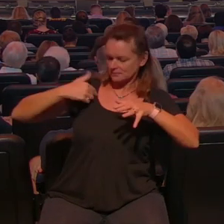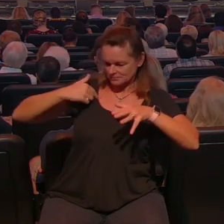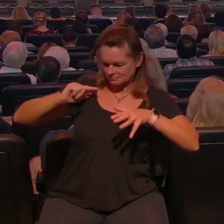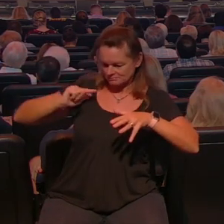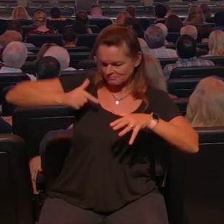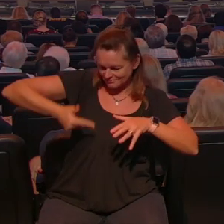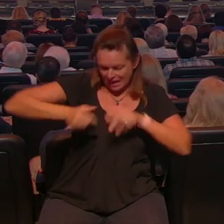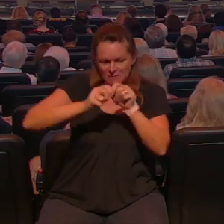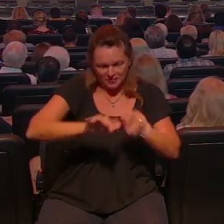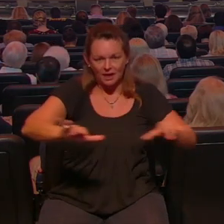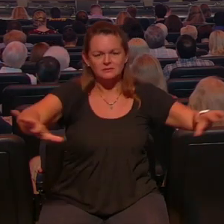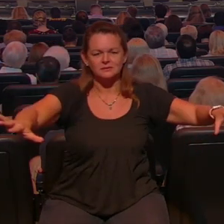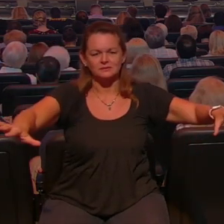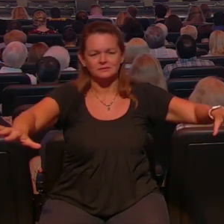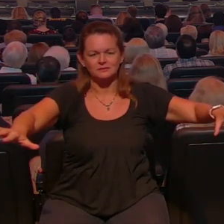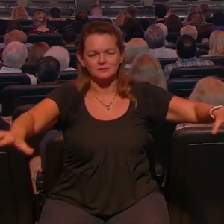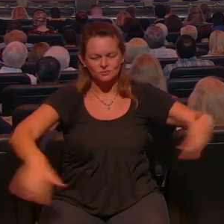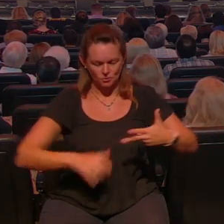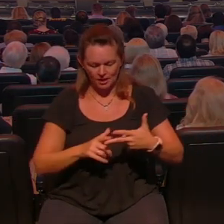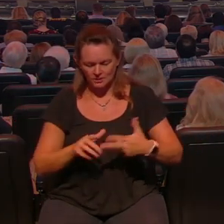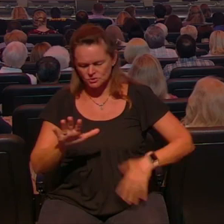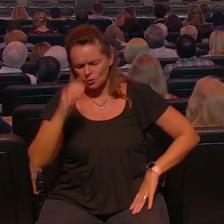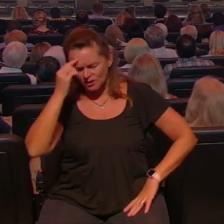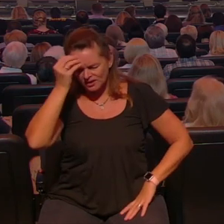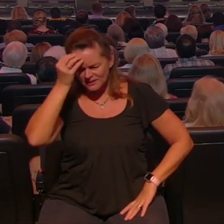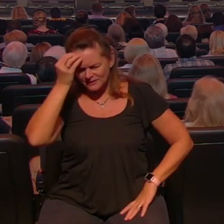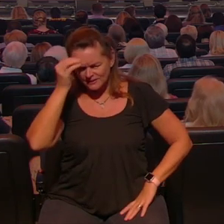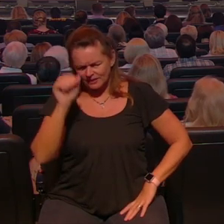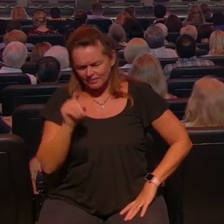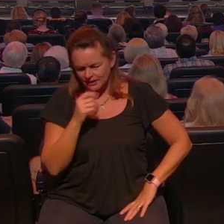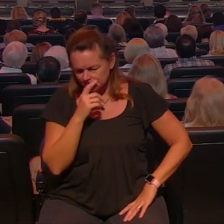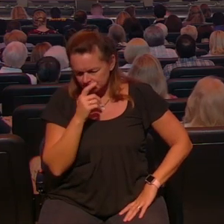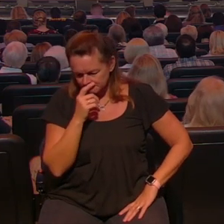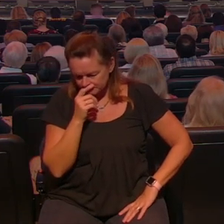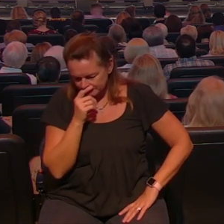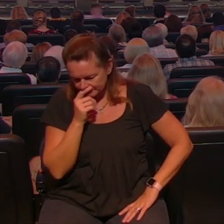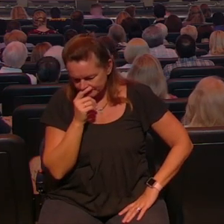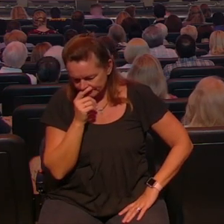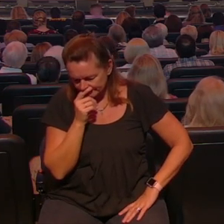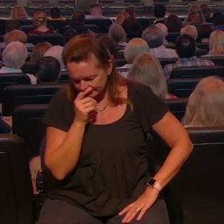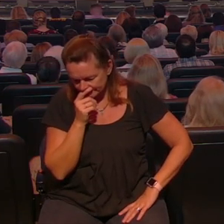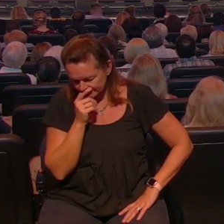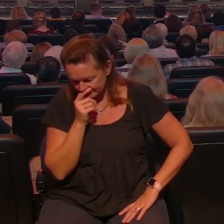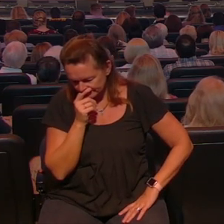um I want to ask you a question when you think about this would it be wrong to ask God to bless you